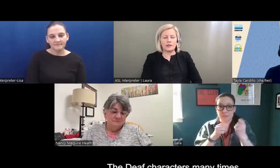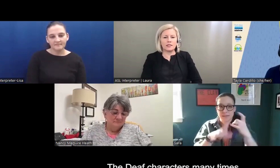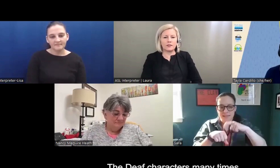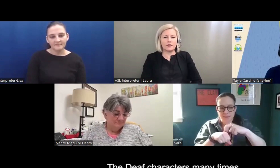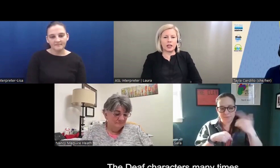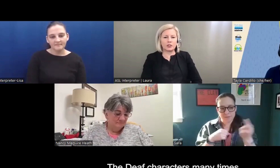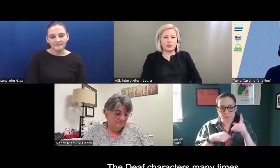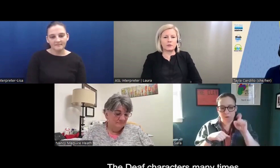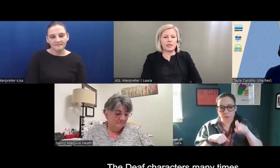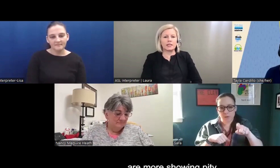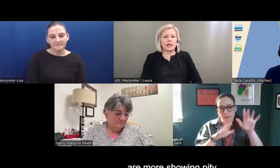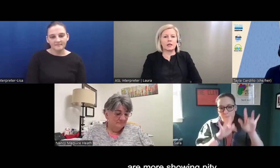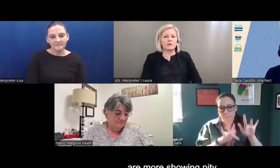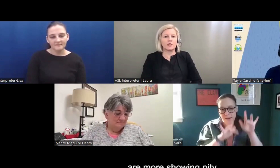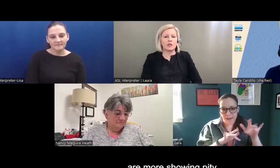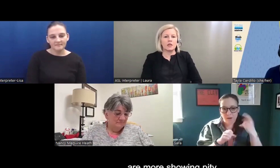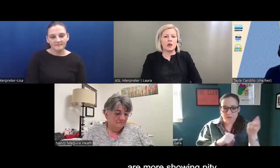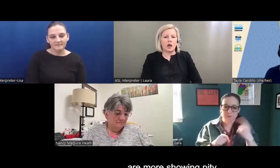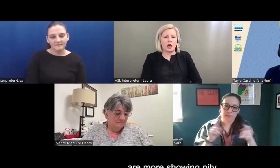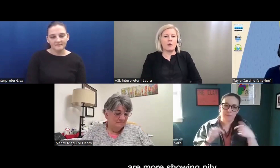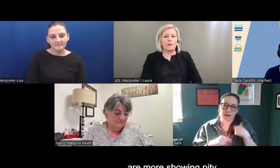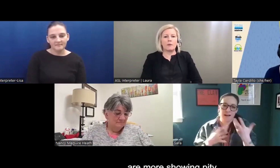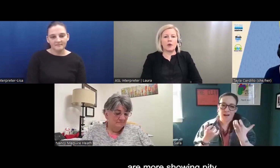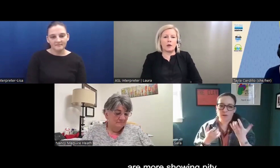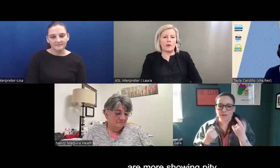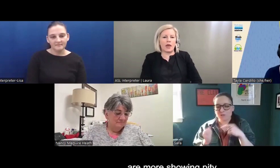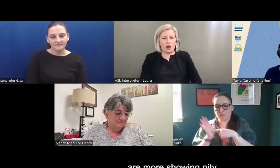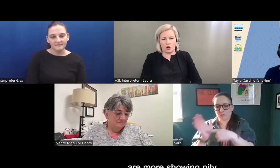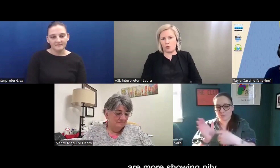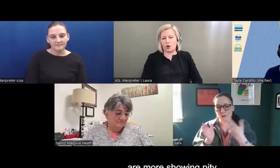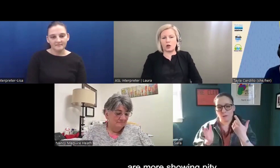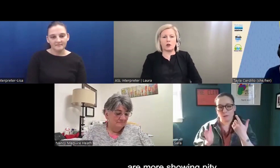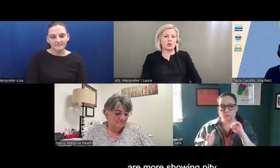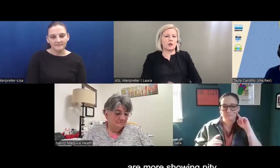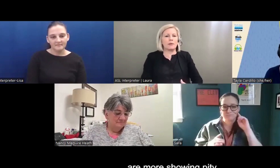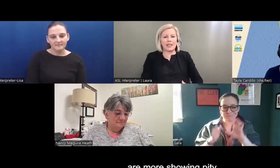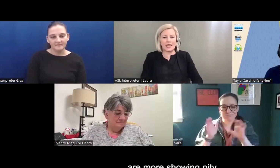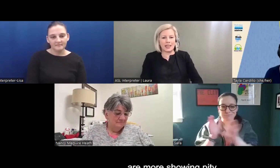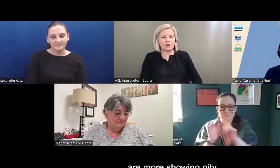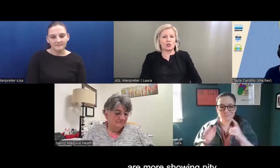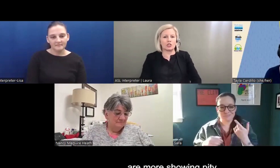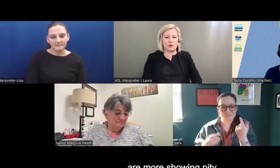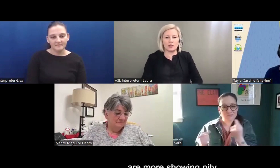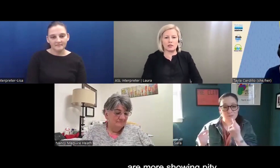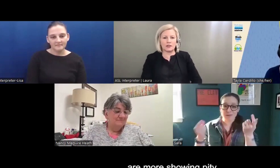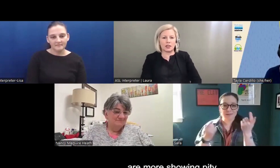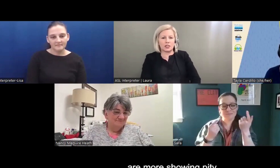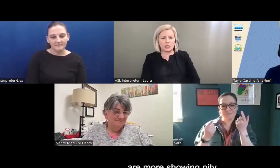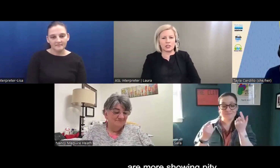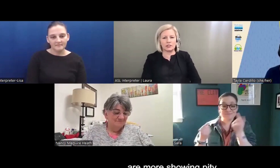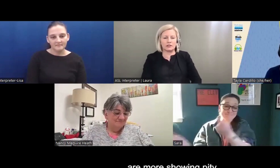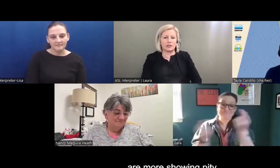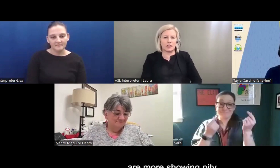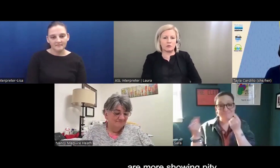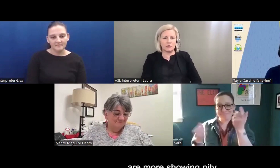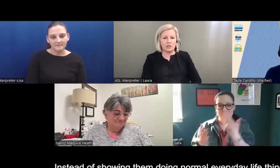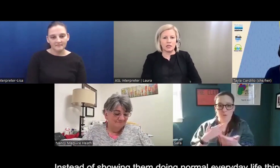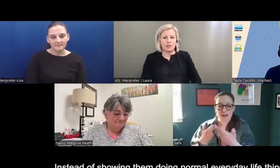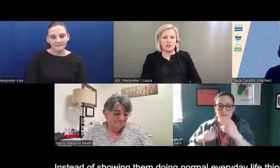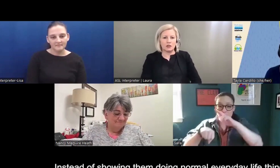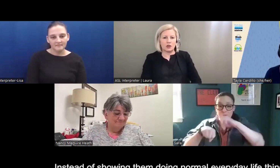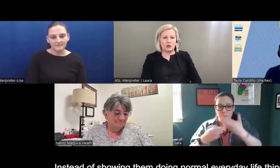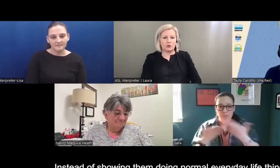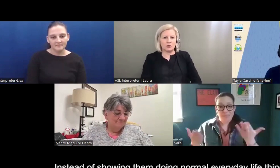And the deaf characters many times, um, are more showing pity or showing the deaf character is, um,